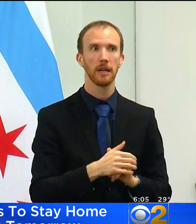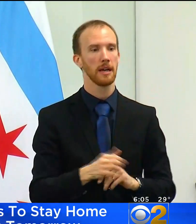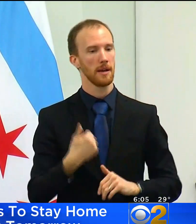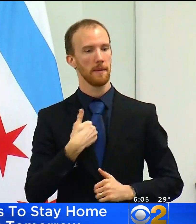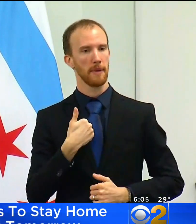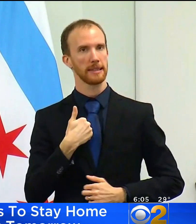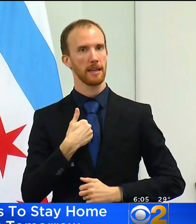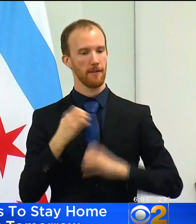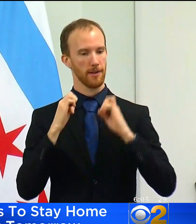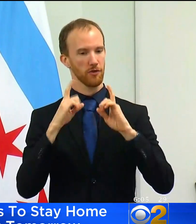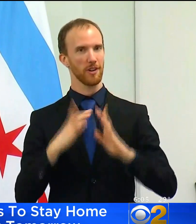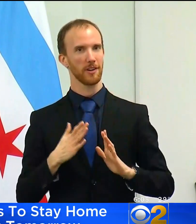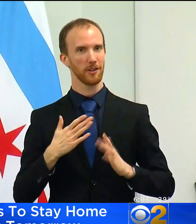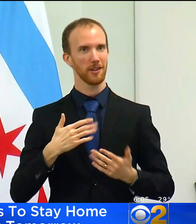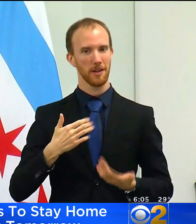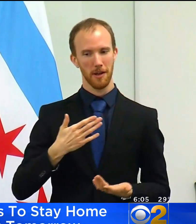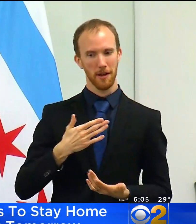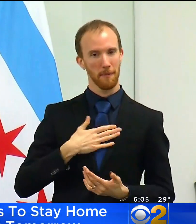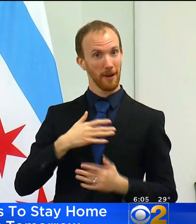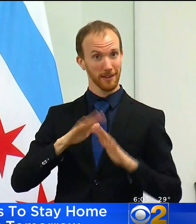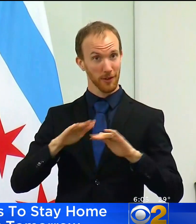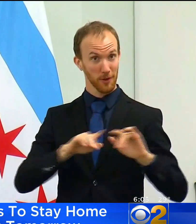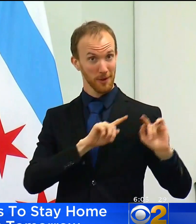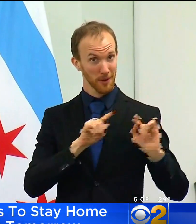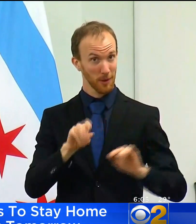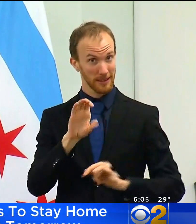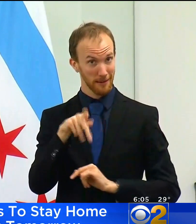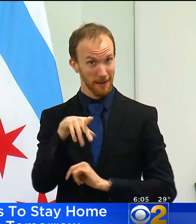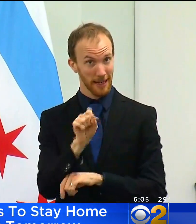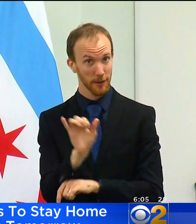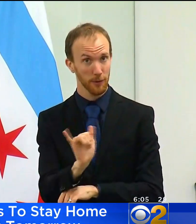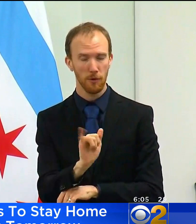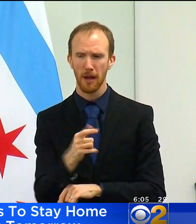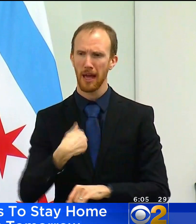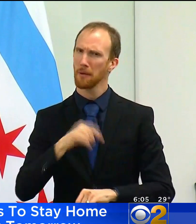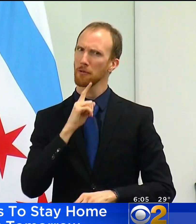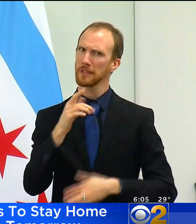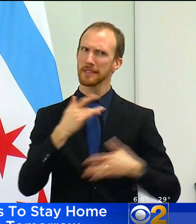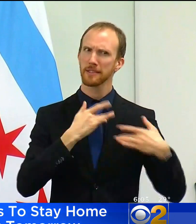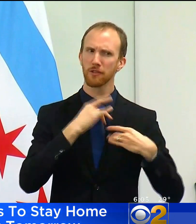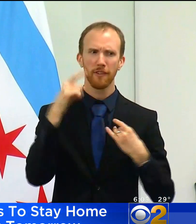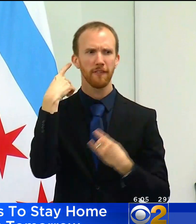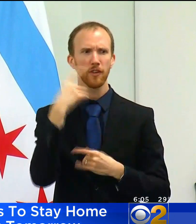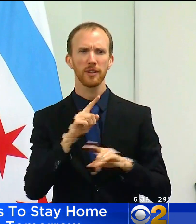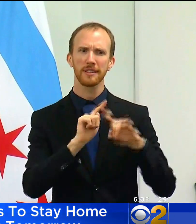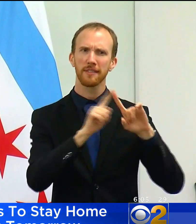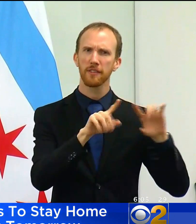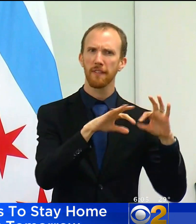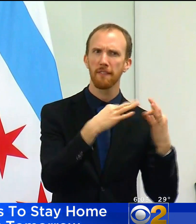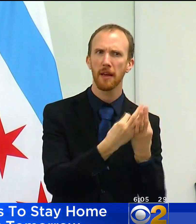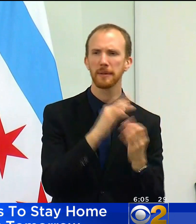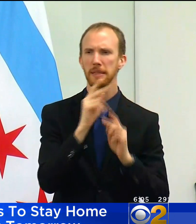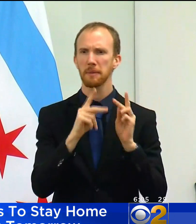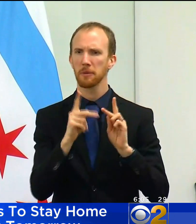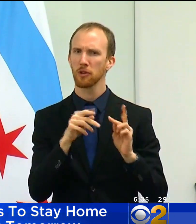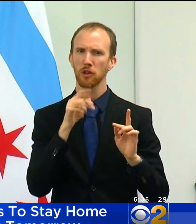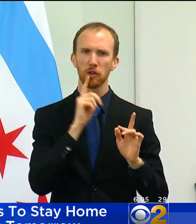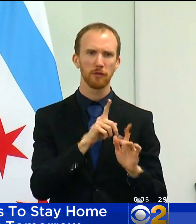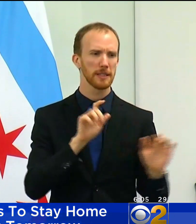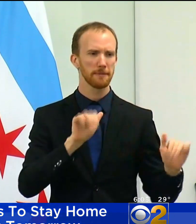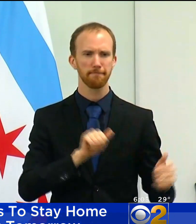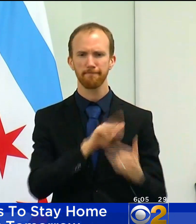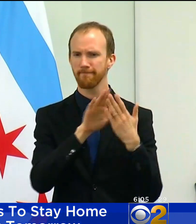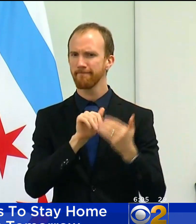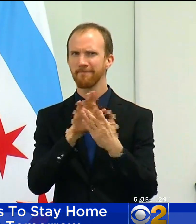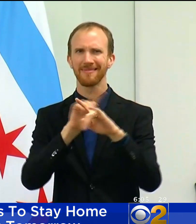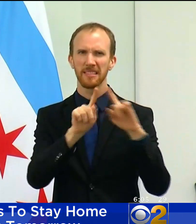an educator and a CPS mom, am greatly concerned for our students and families that have already dealt with so much adversity. As the mayor